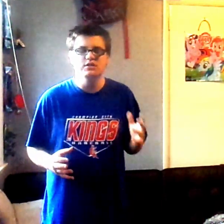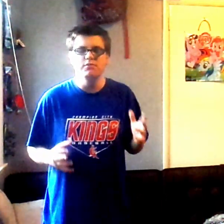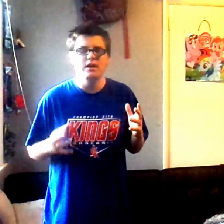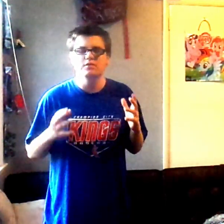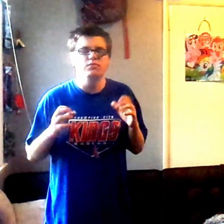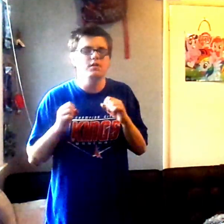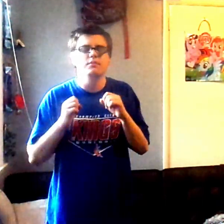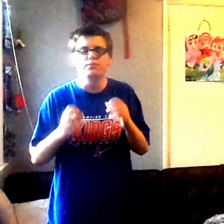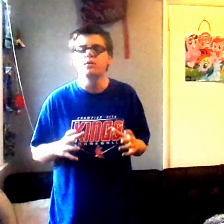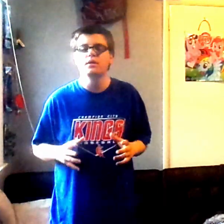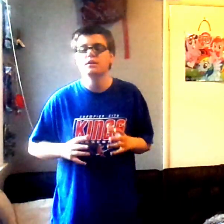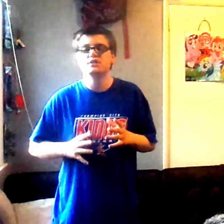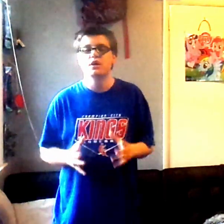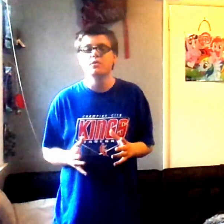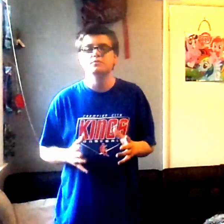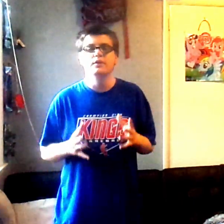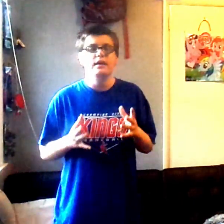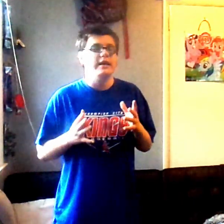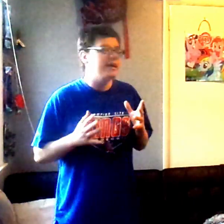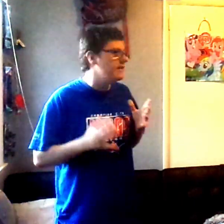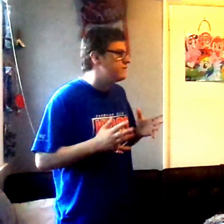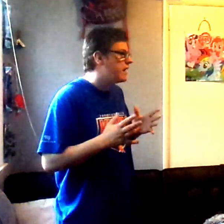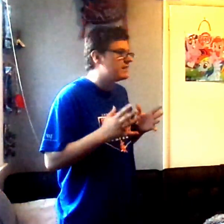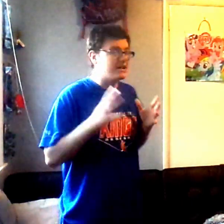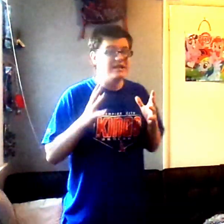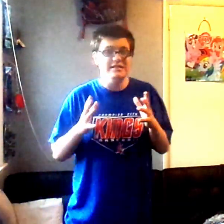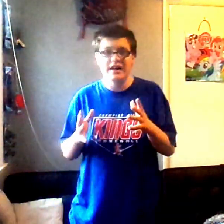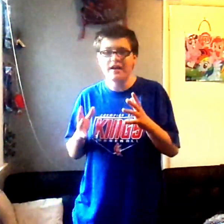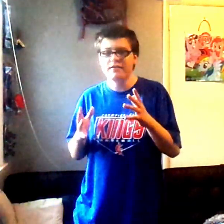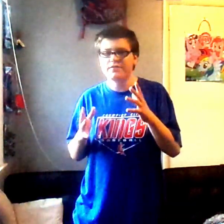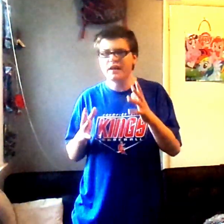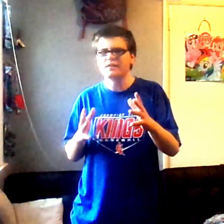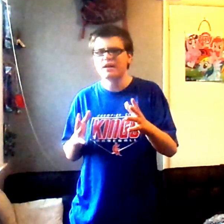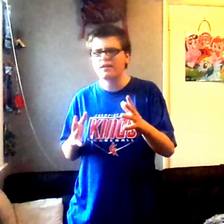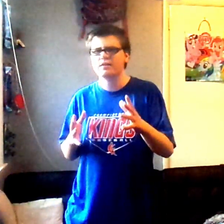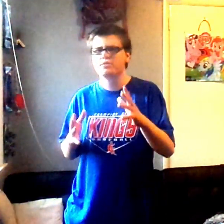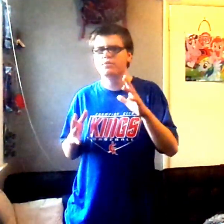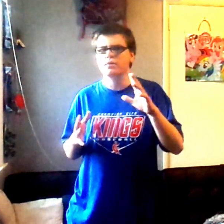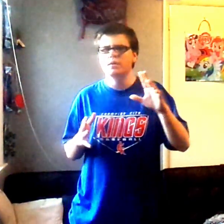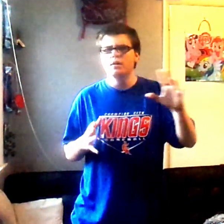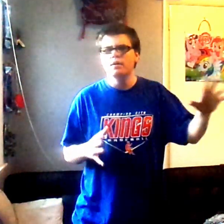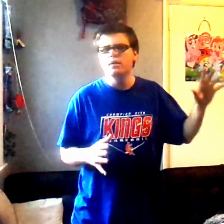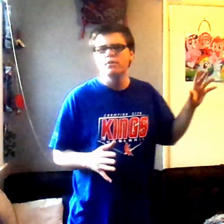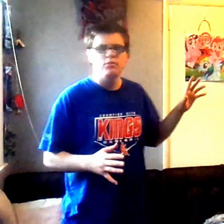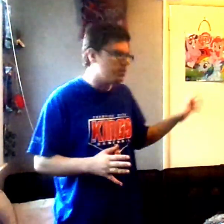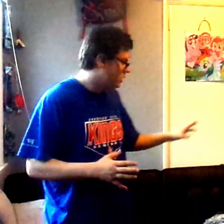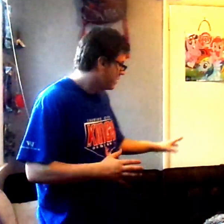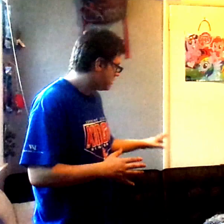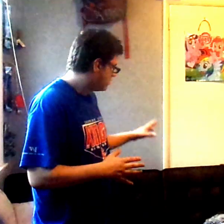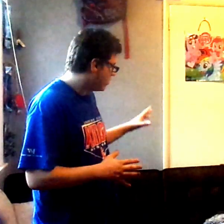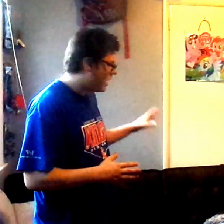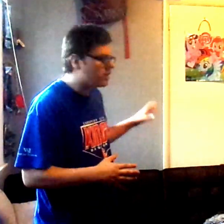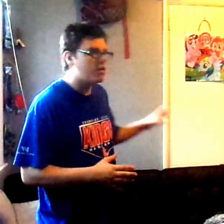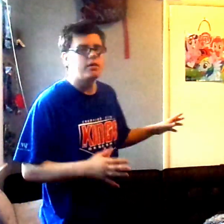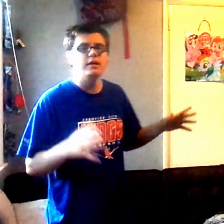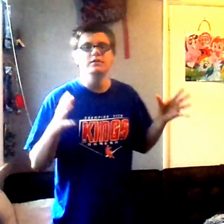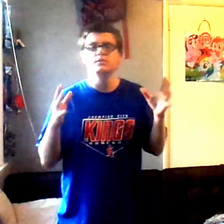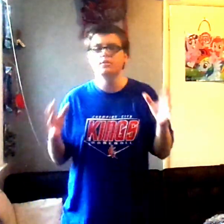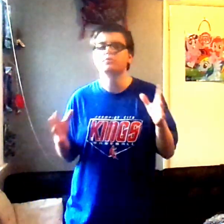to be. It's one of the brilliant shows. In fact, a lot of things I like to relate to iCarly is YouTube.